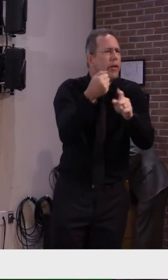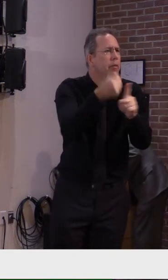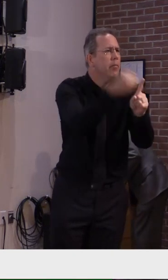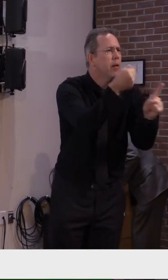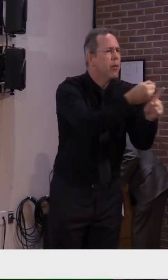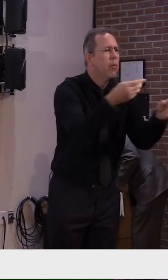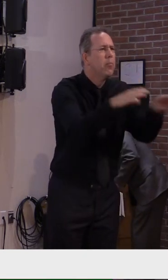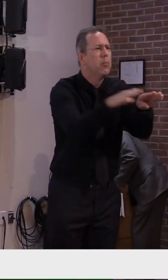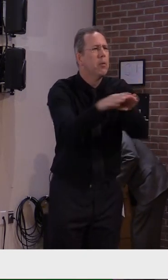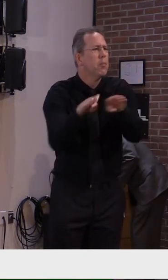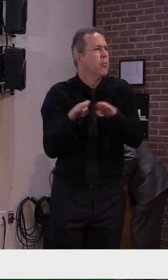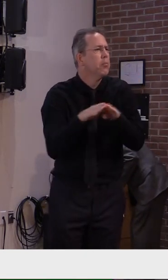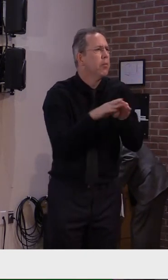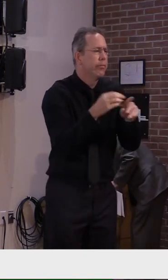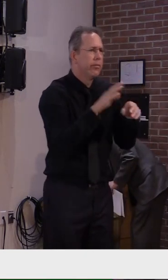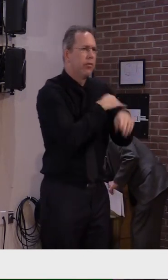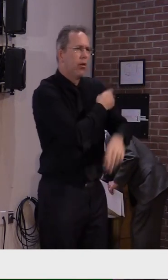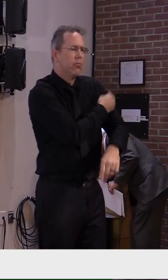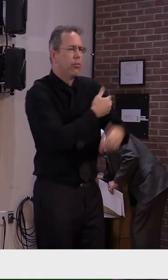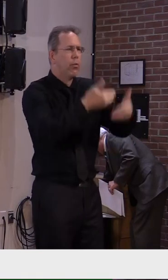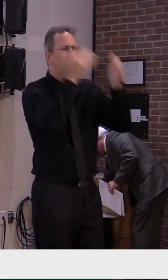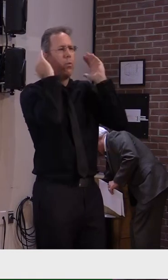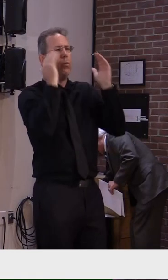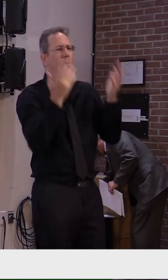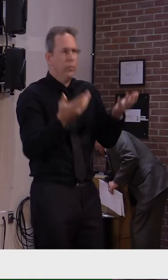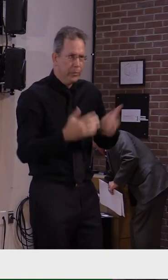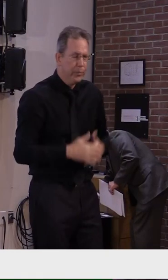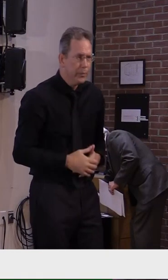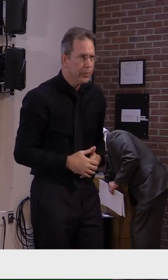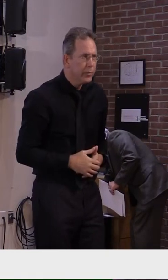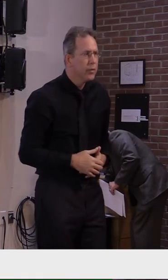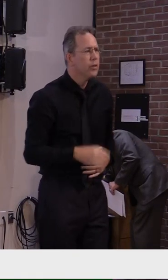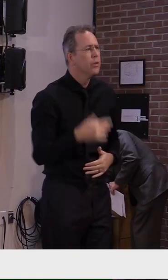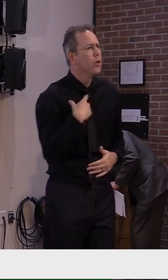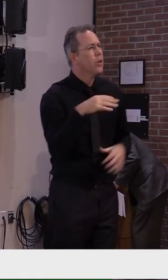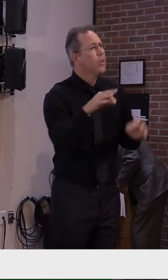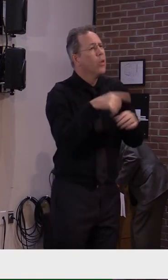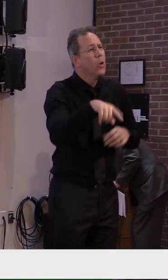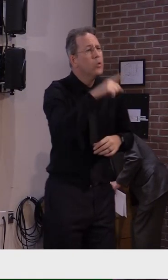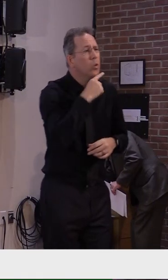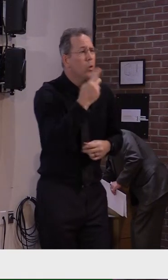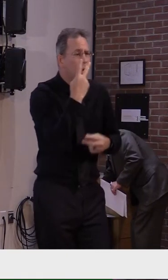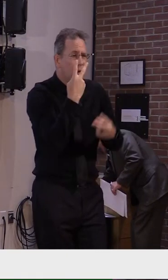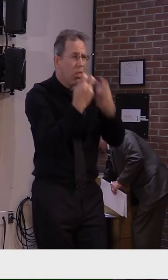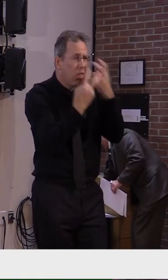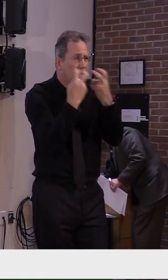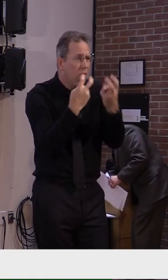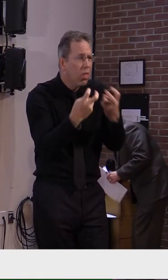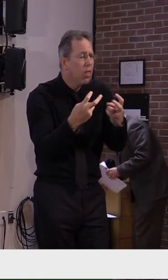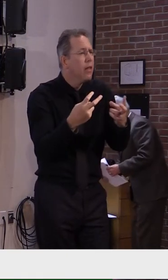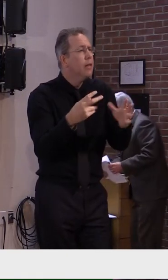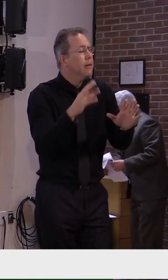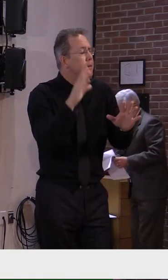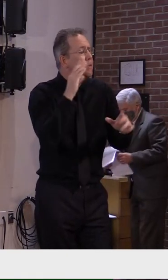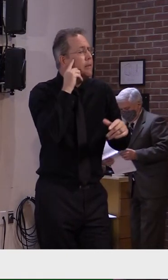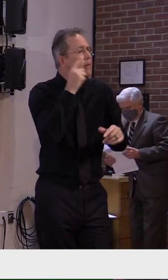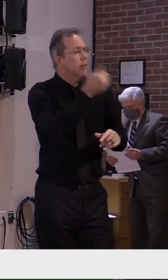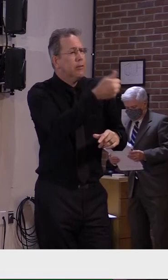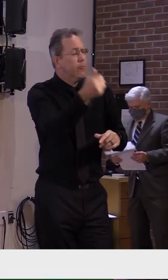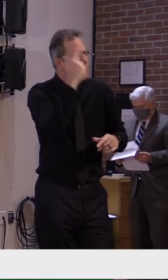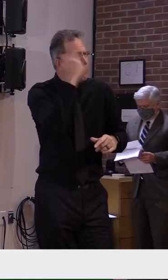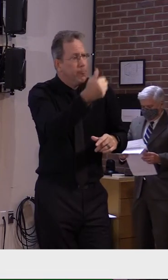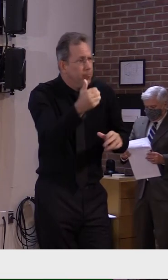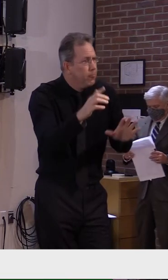So, again, the skeptics are right. They can do what they want. But please,